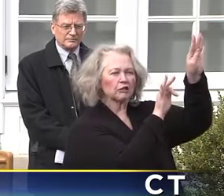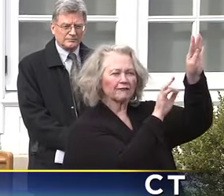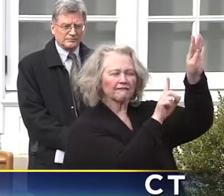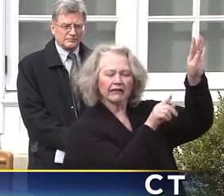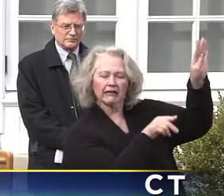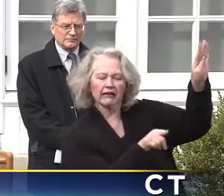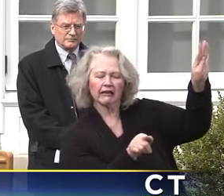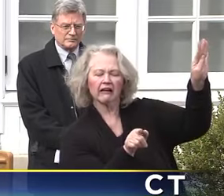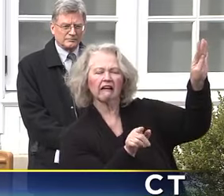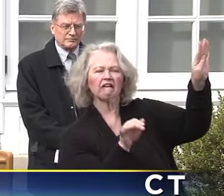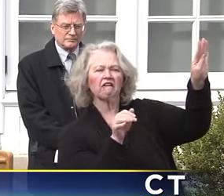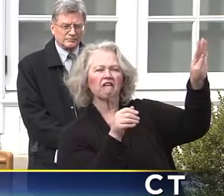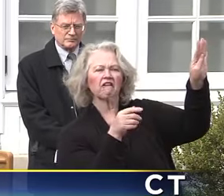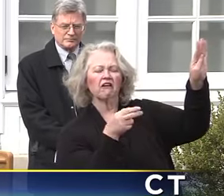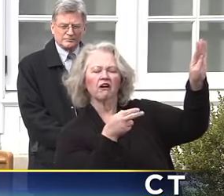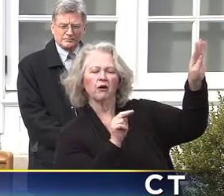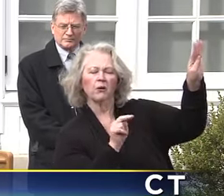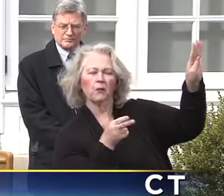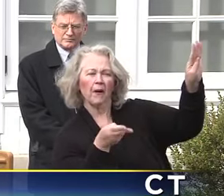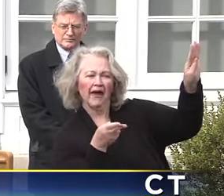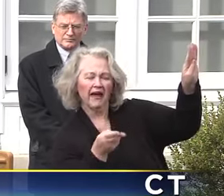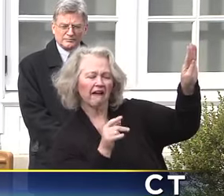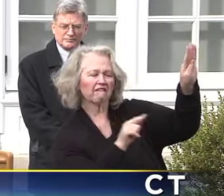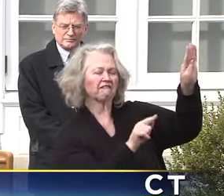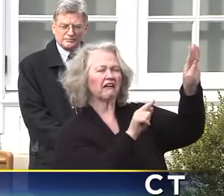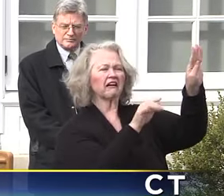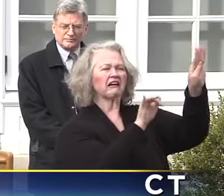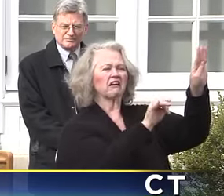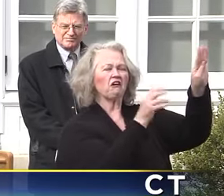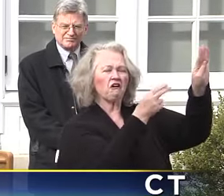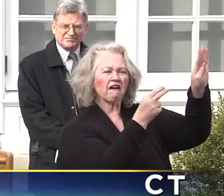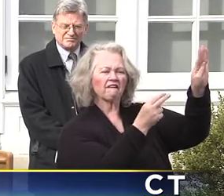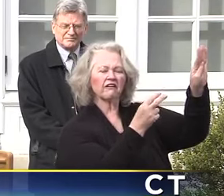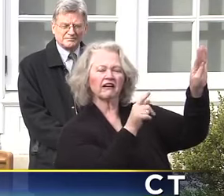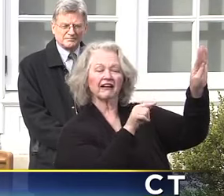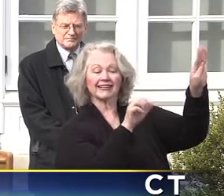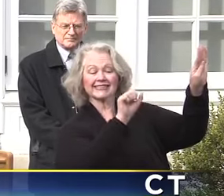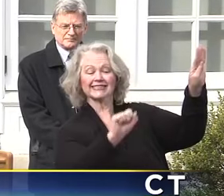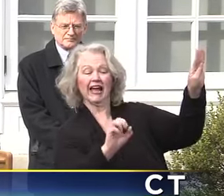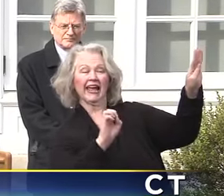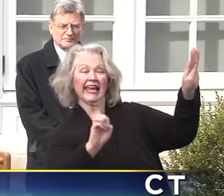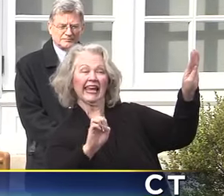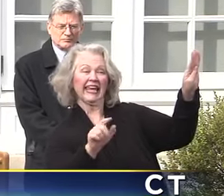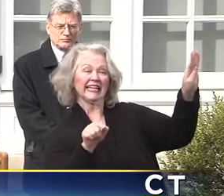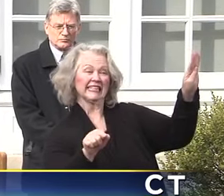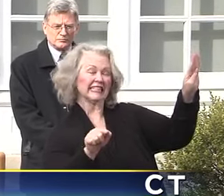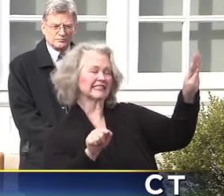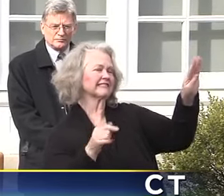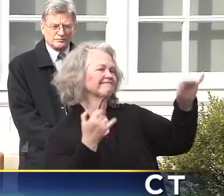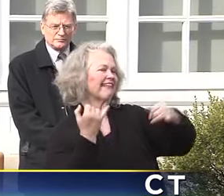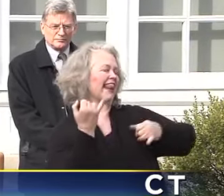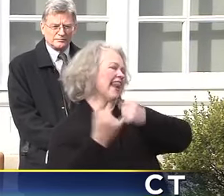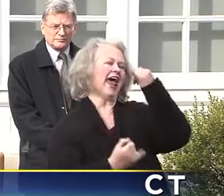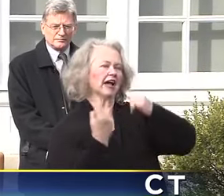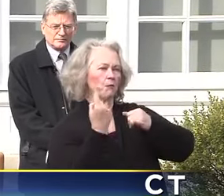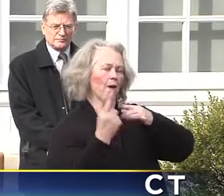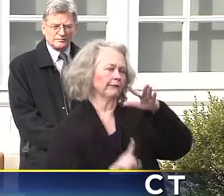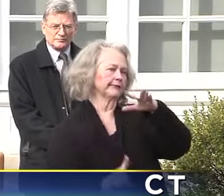Connecticut is thankfully the last to have an incident there. But